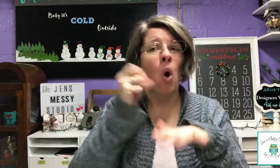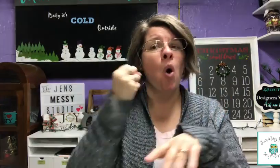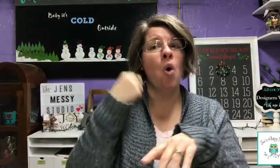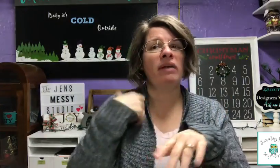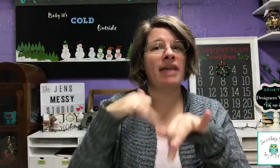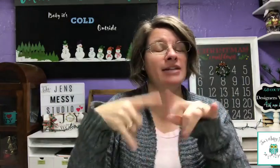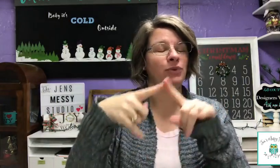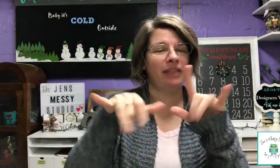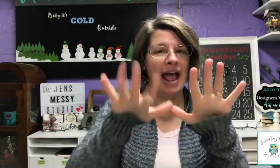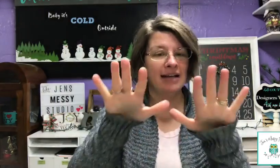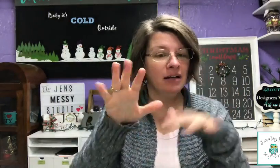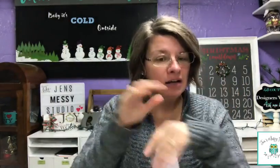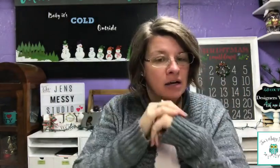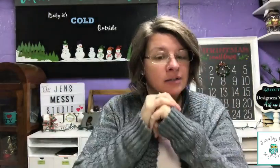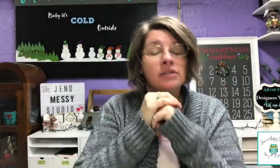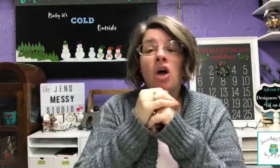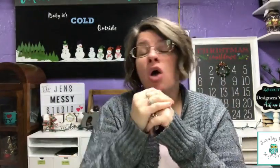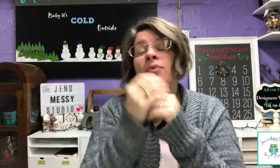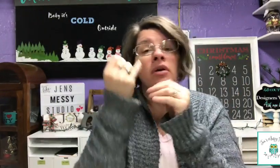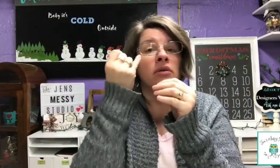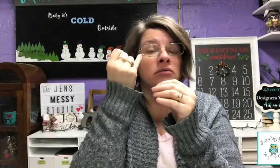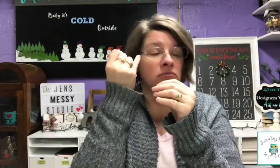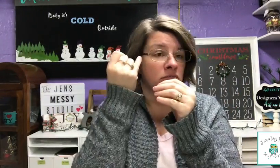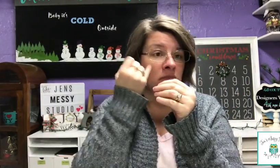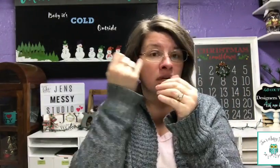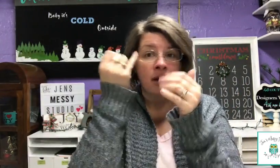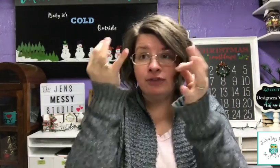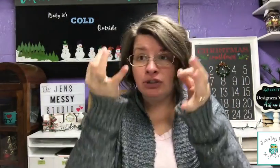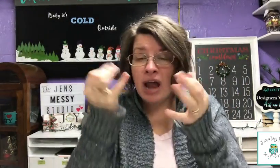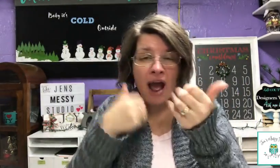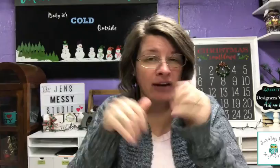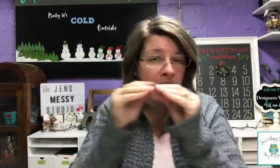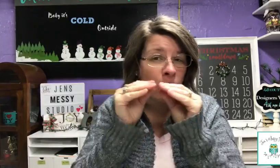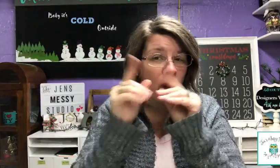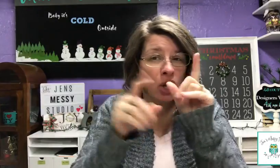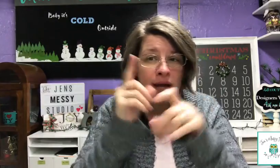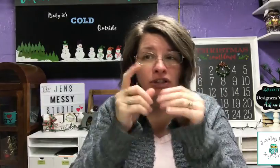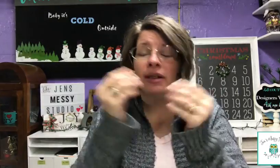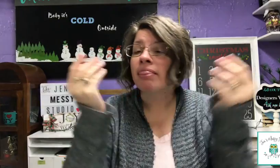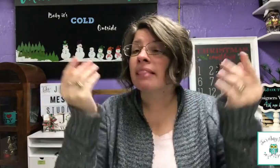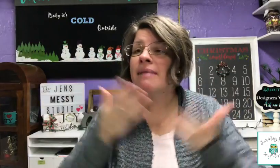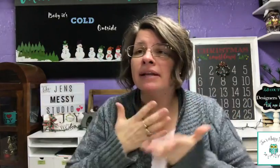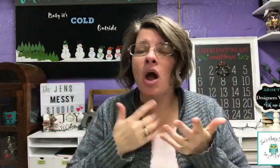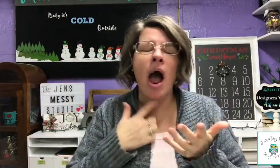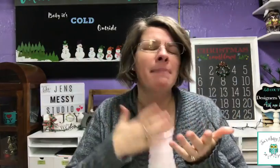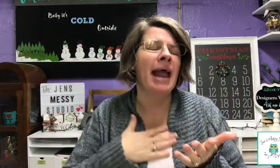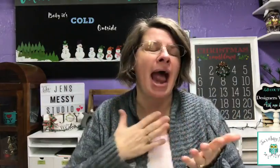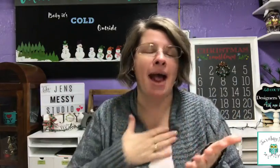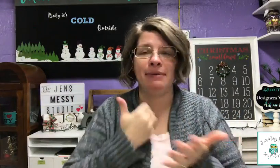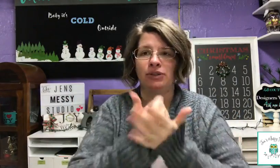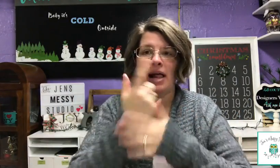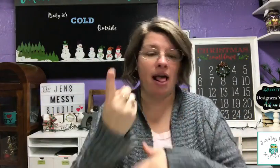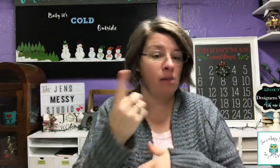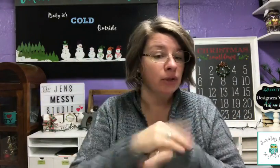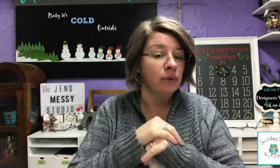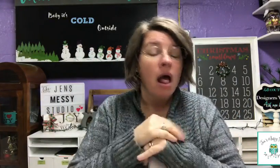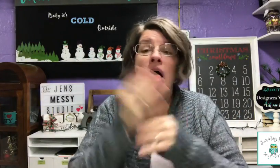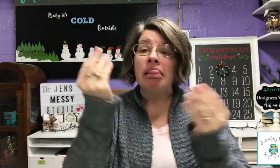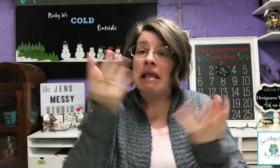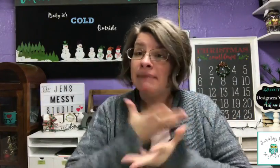so hold me back to that. So, if you have any more questions, let me know. I'll be happy to have them. Let